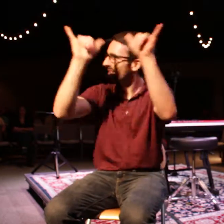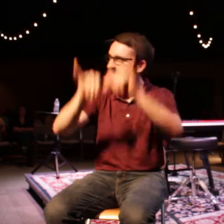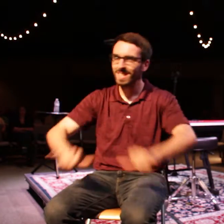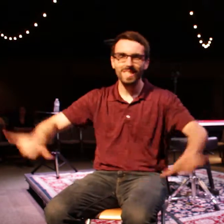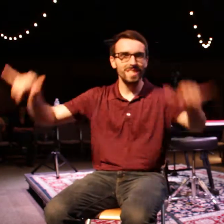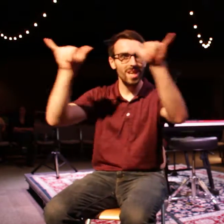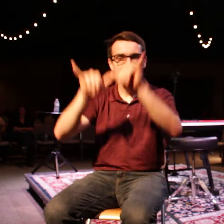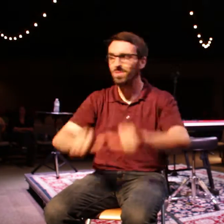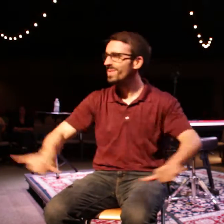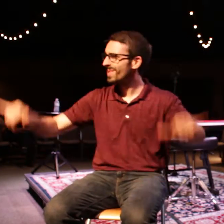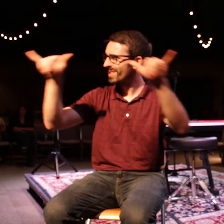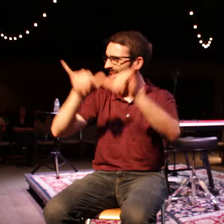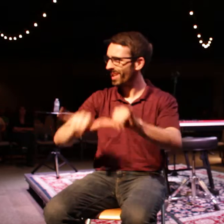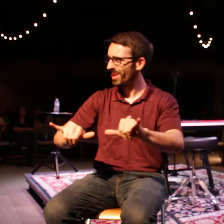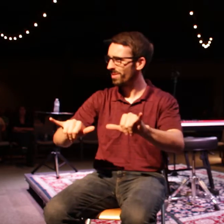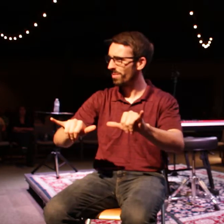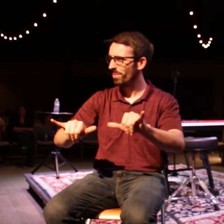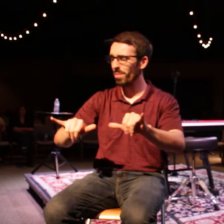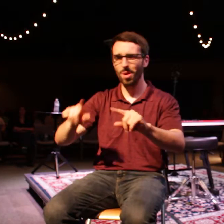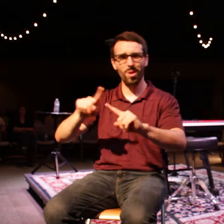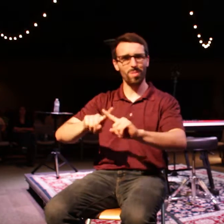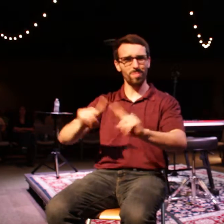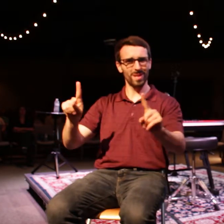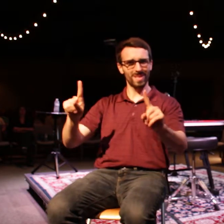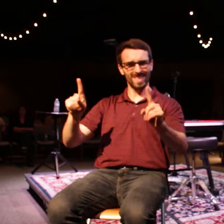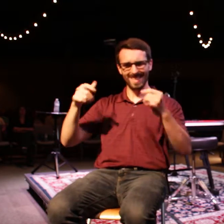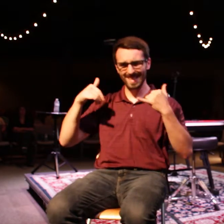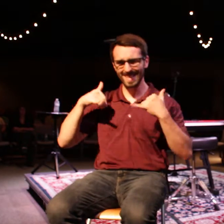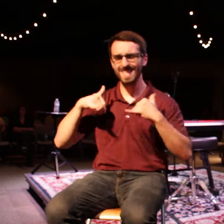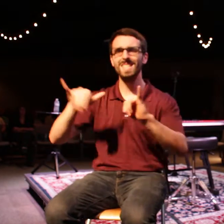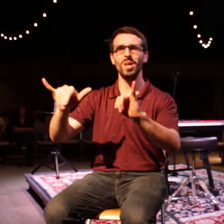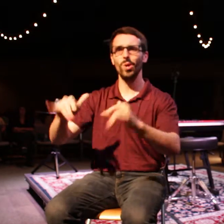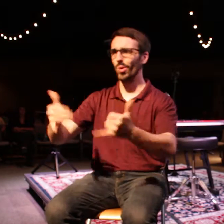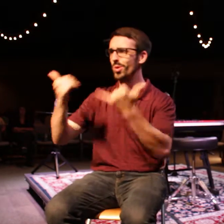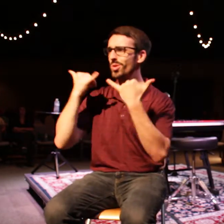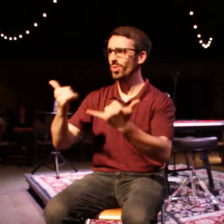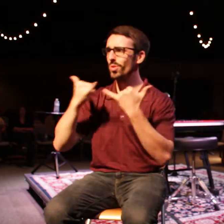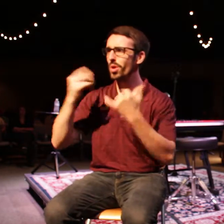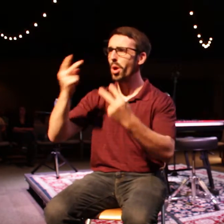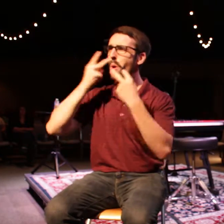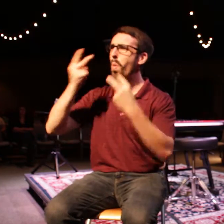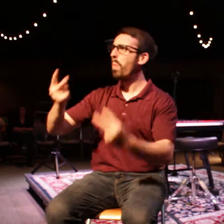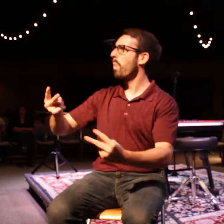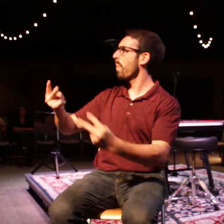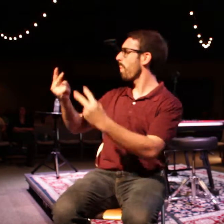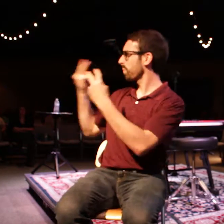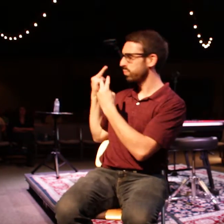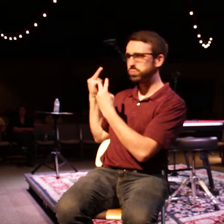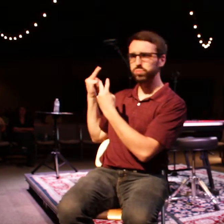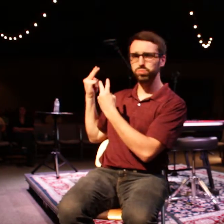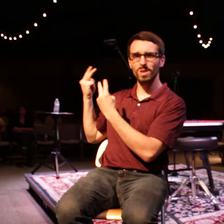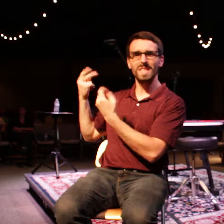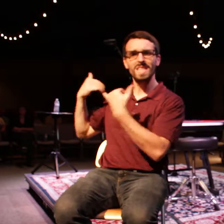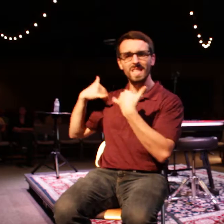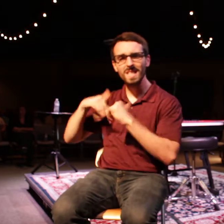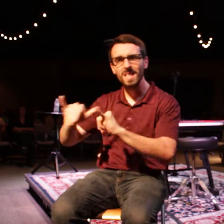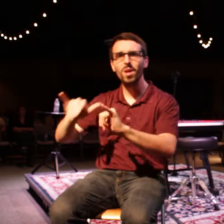And yet, even today, years after his death, he has this whole new audience of people who have discovered him and who are,